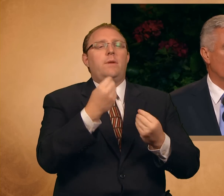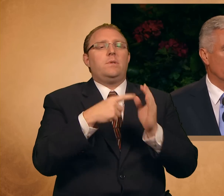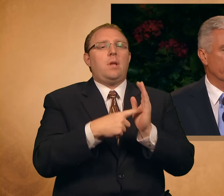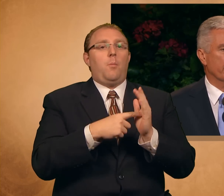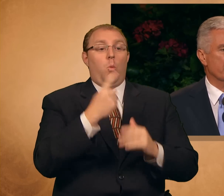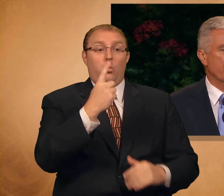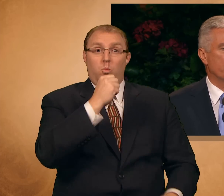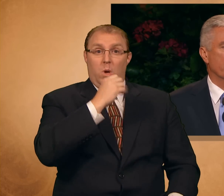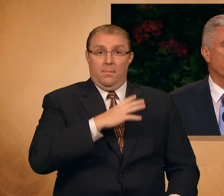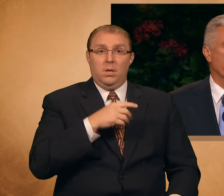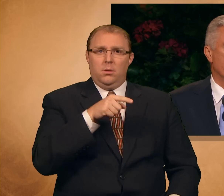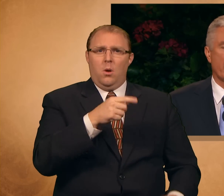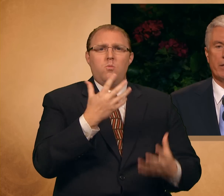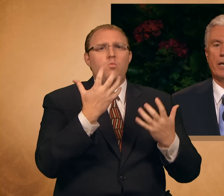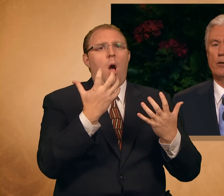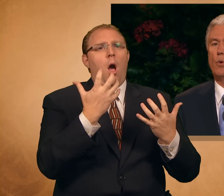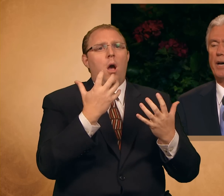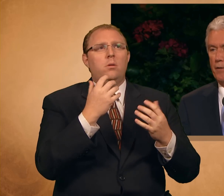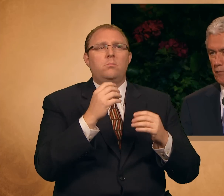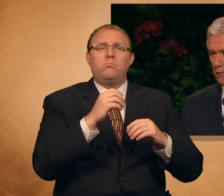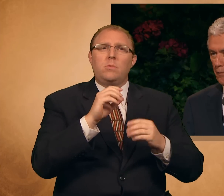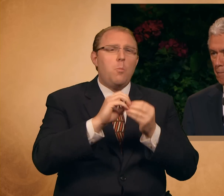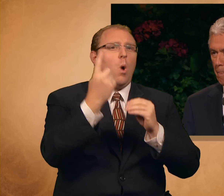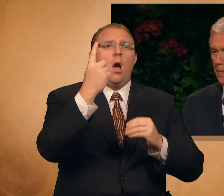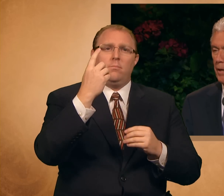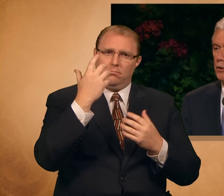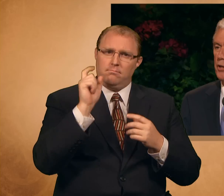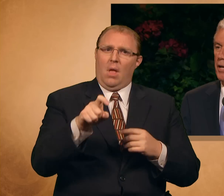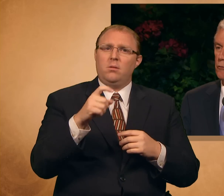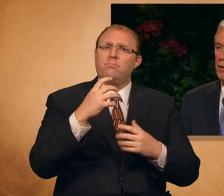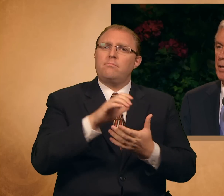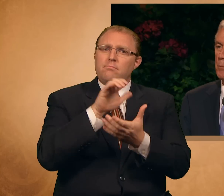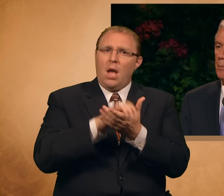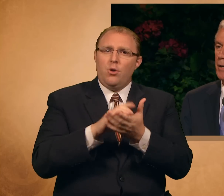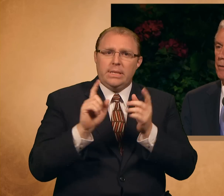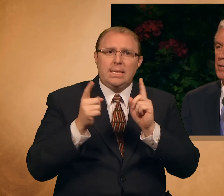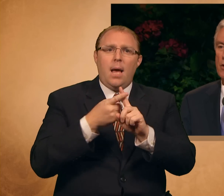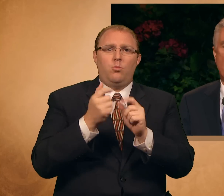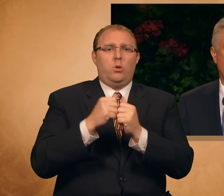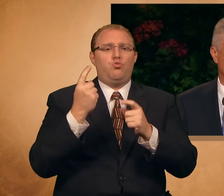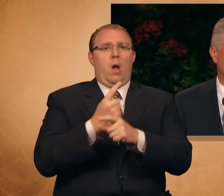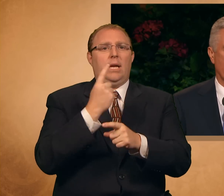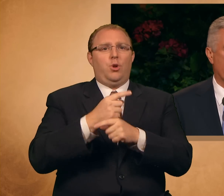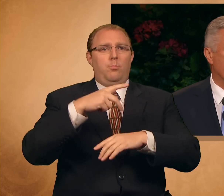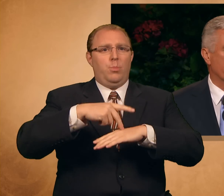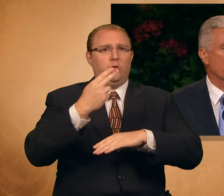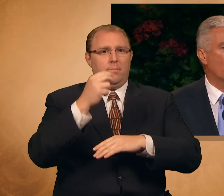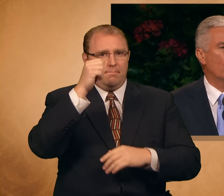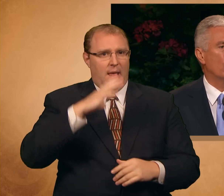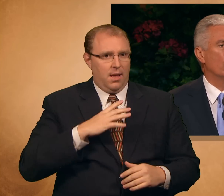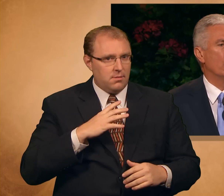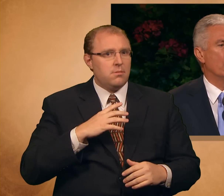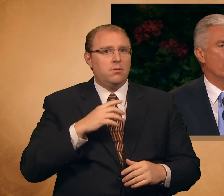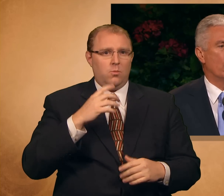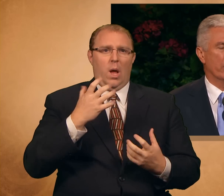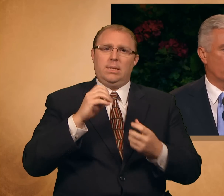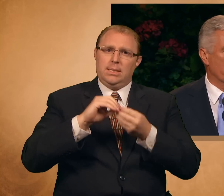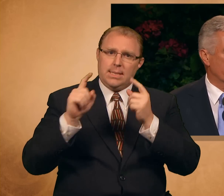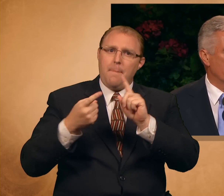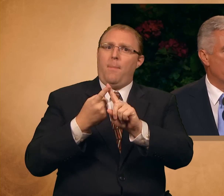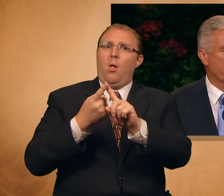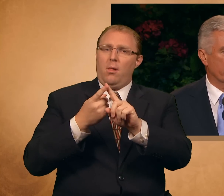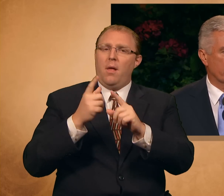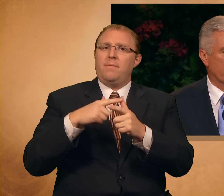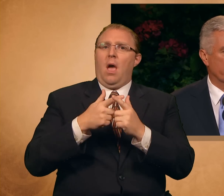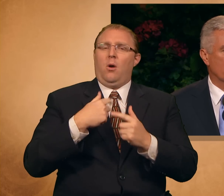priesthood holder in the temple and be a mother and a wife. She had dreamed about this all her life, and oh, what a